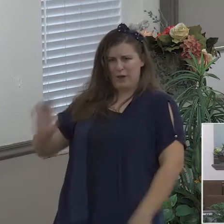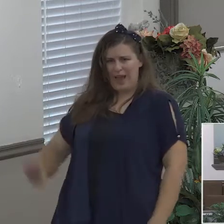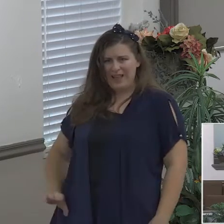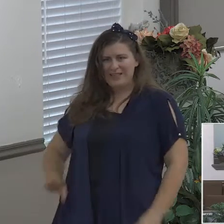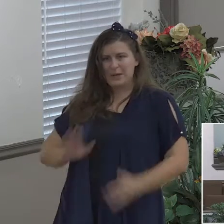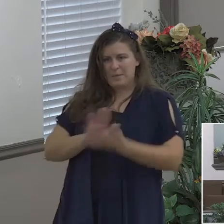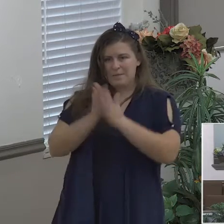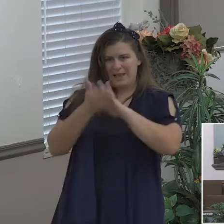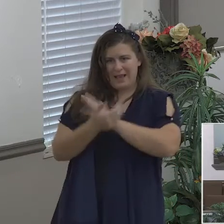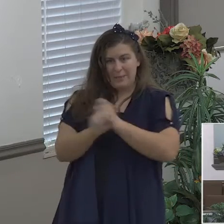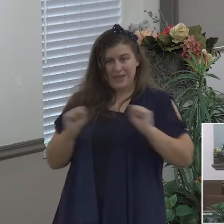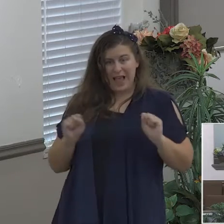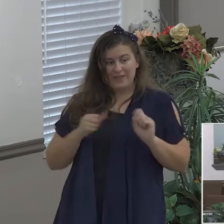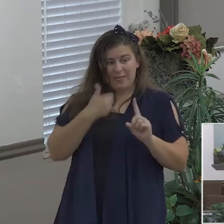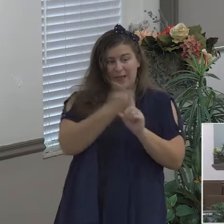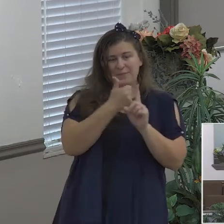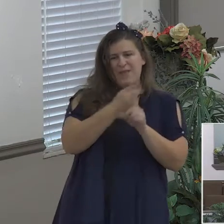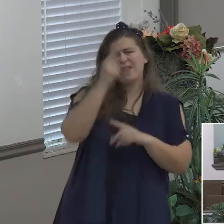think they're fine